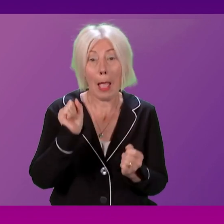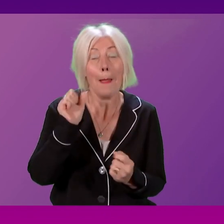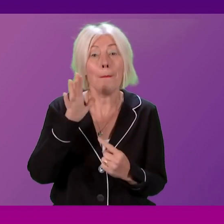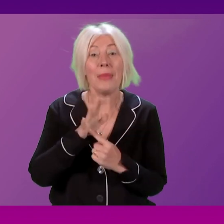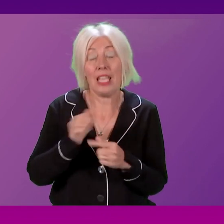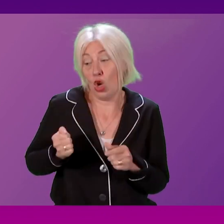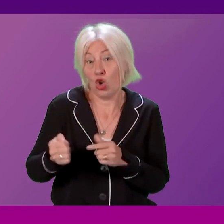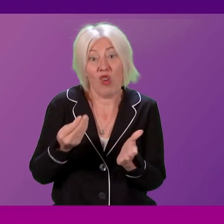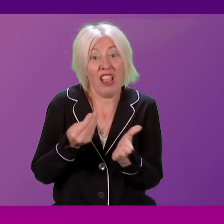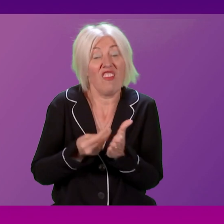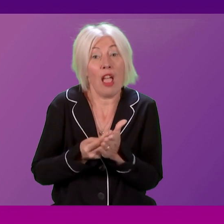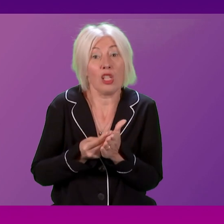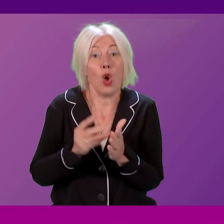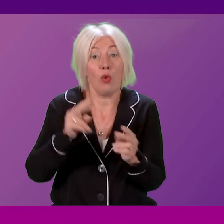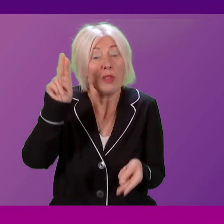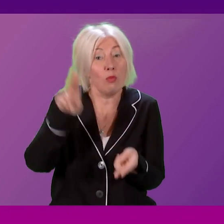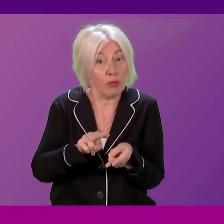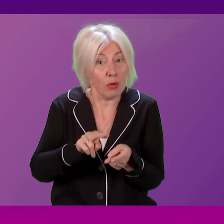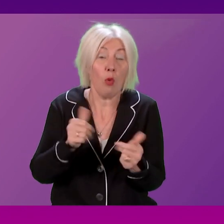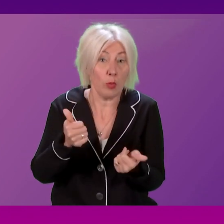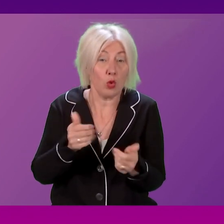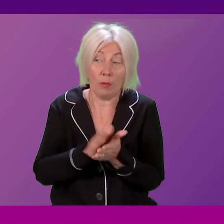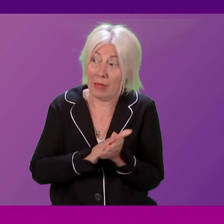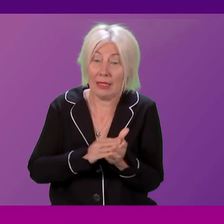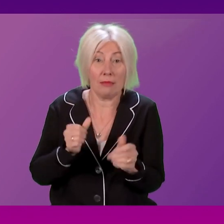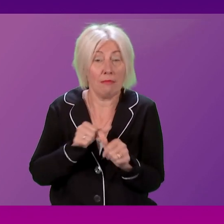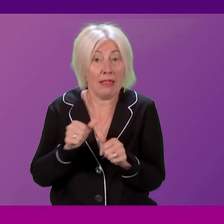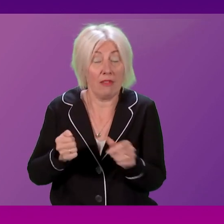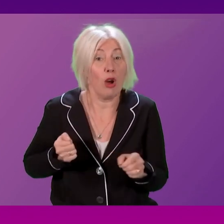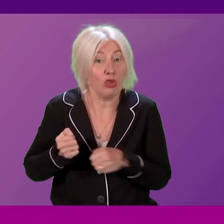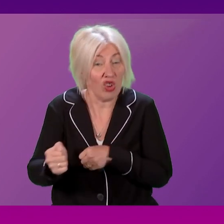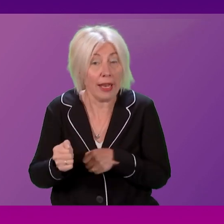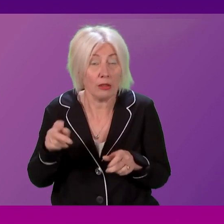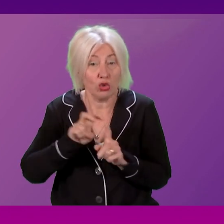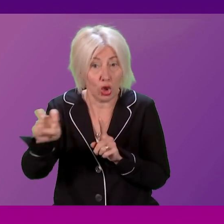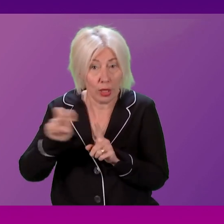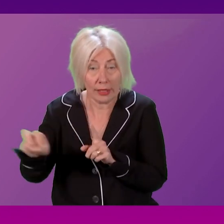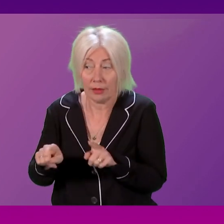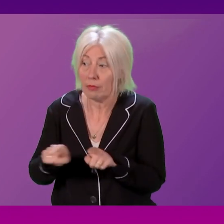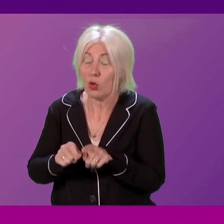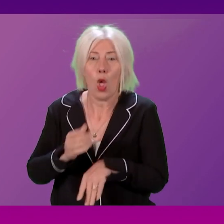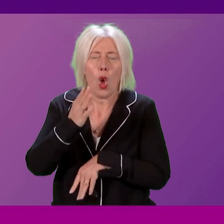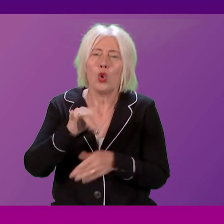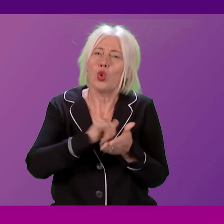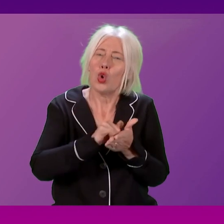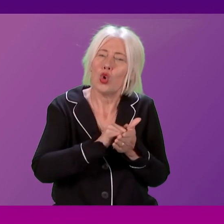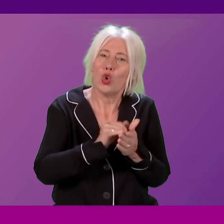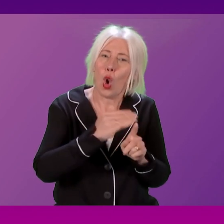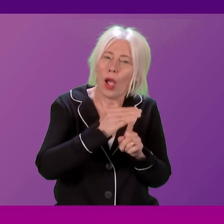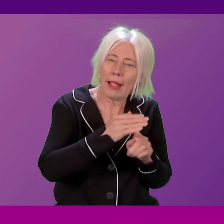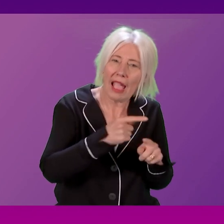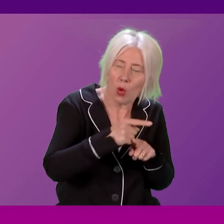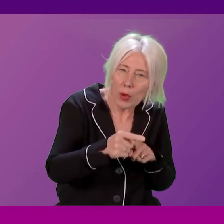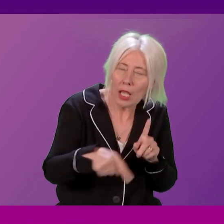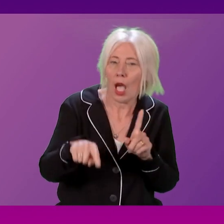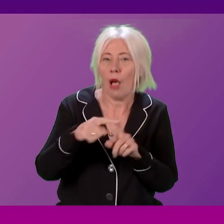action to reduce emissions. The First Minister said he's about to join other world leaders at Climate Week and then at COP. So what new actions is he bringing to